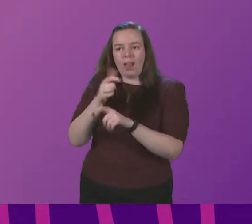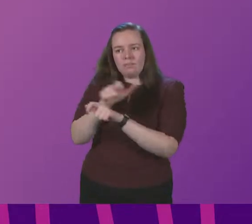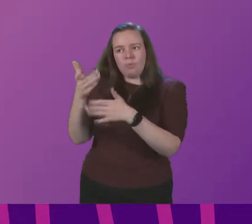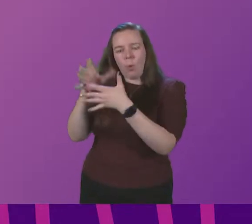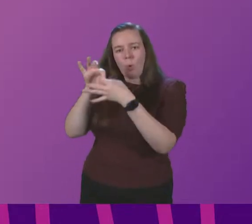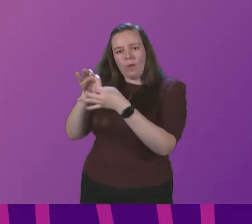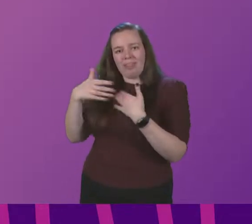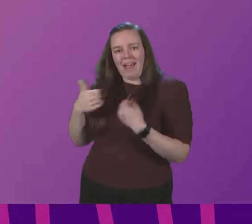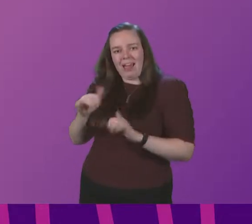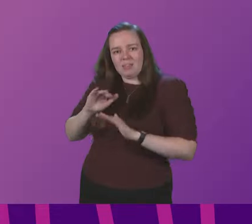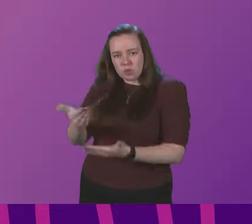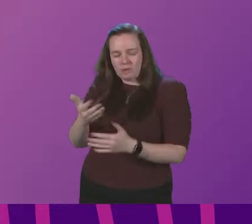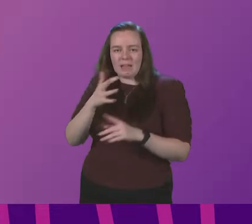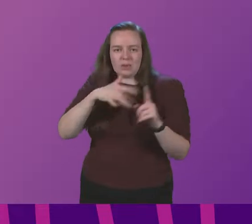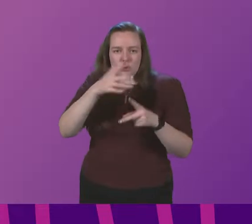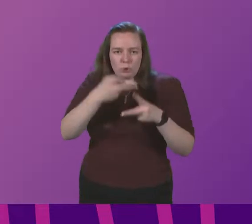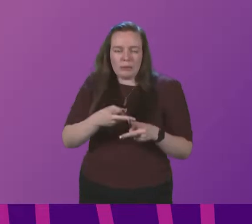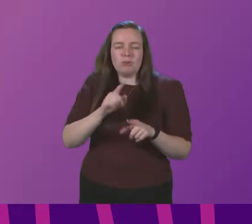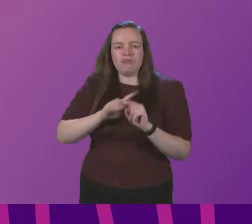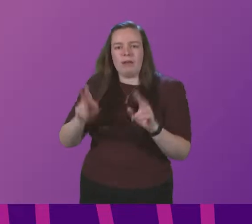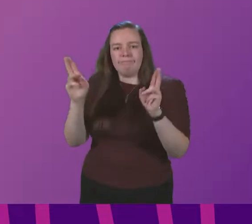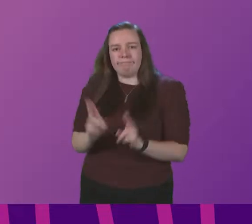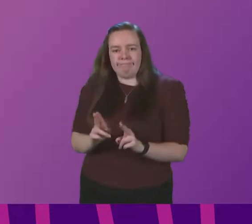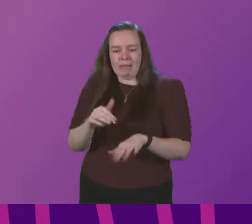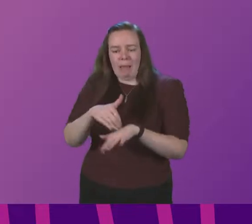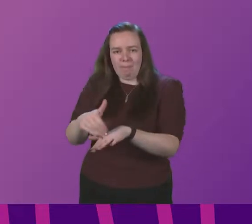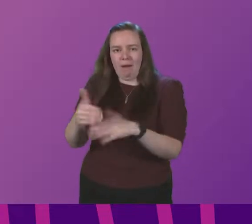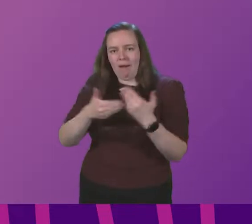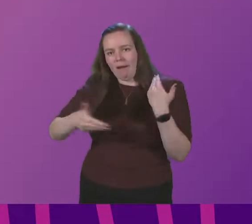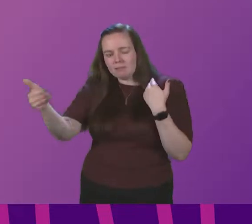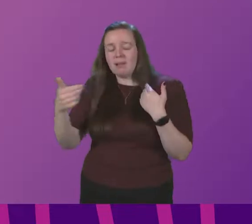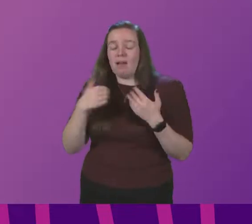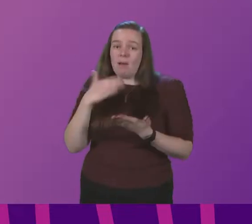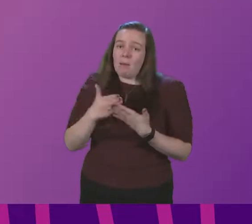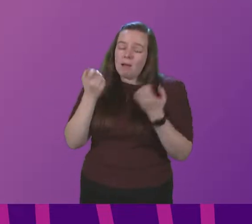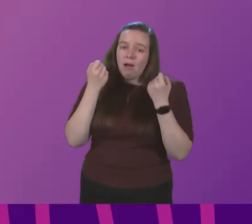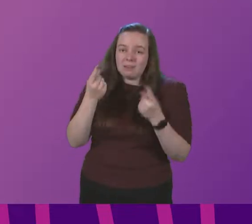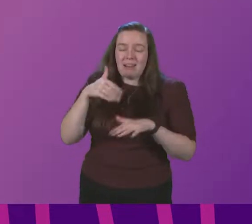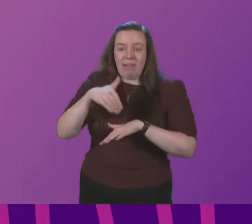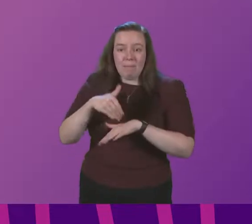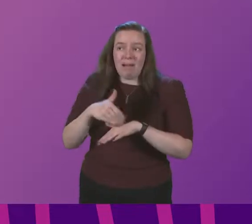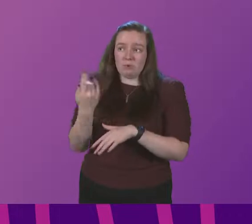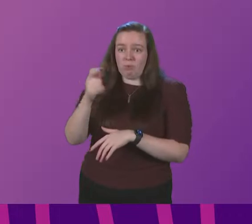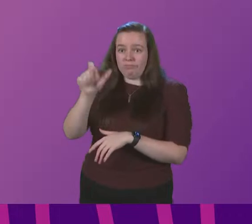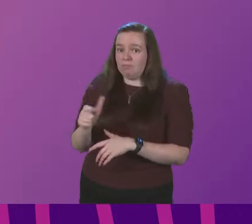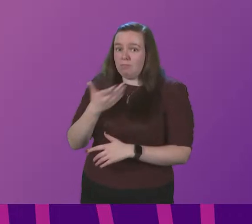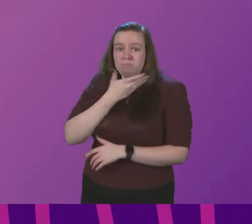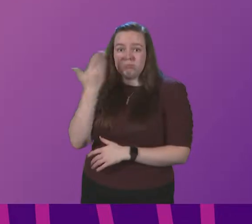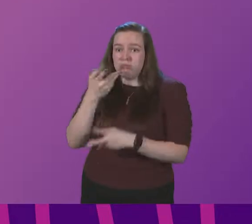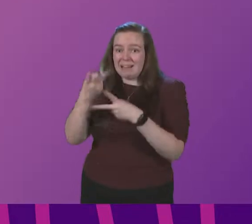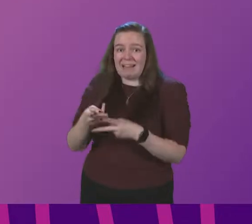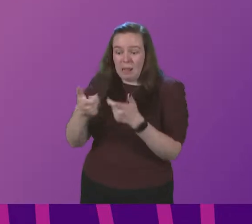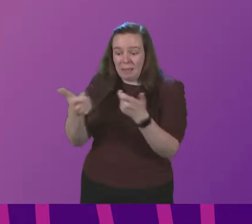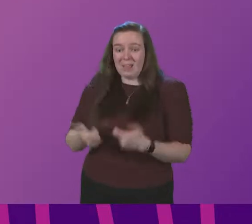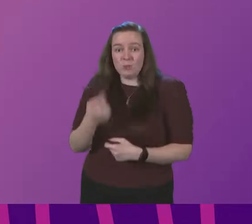health service and social care to mitigate these impacts as far as possible. I absolutely understand the impact on anybody of not having their care package for a single